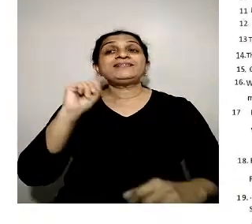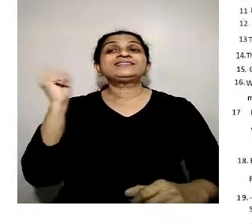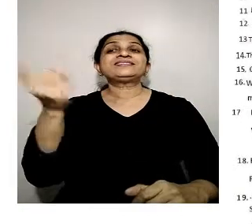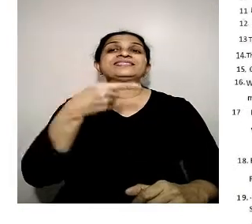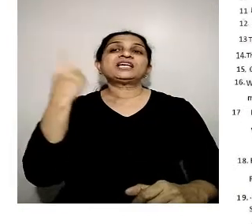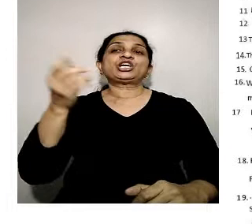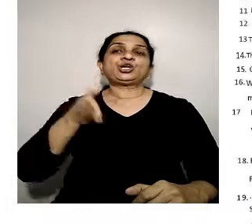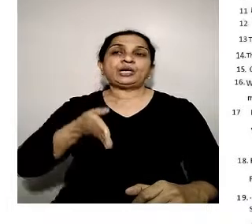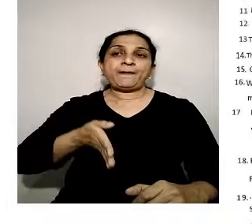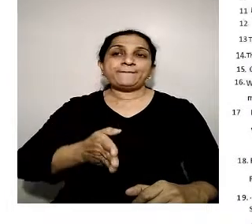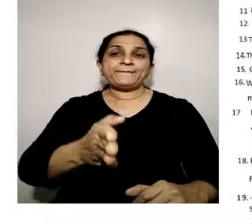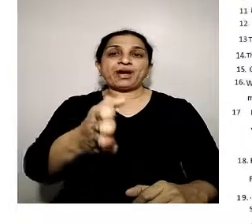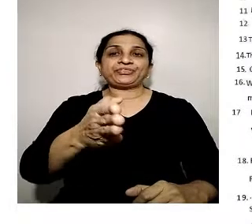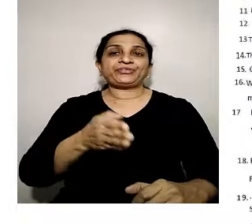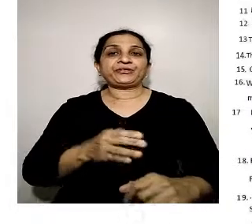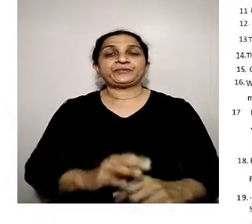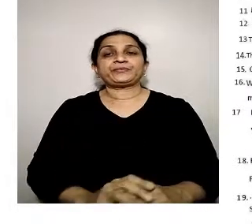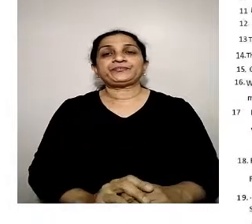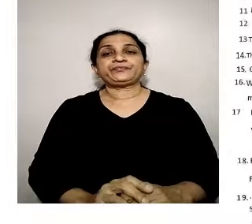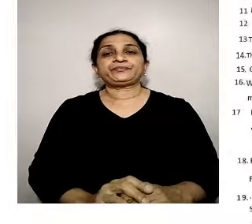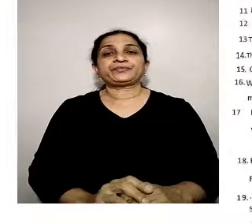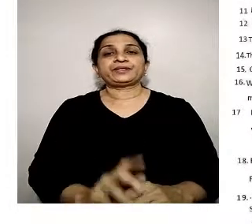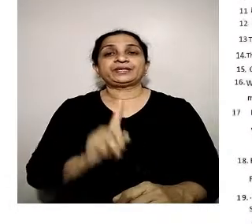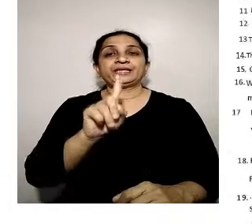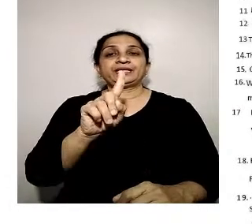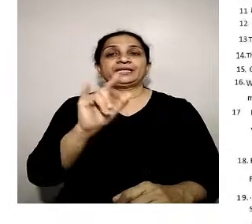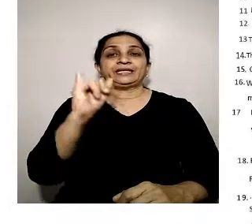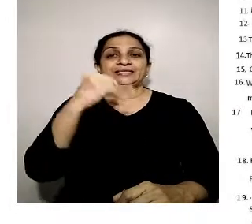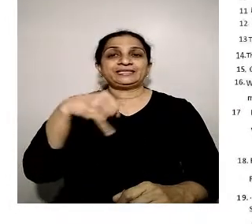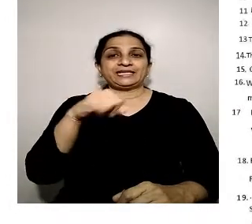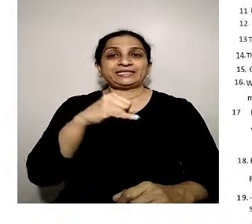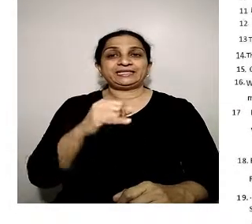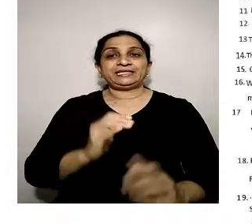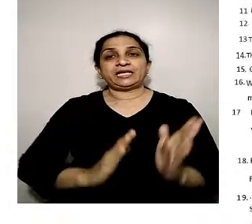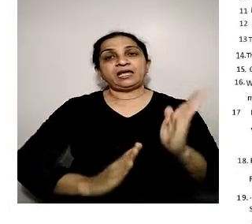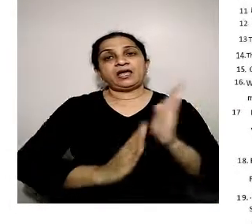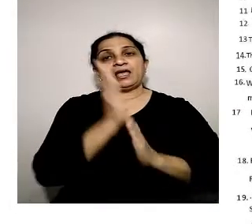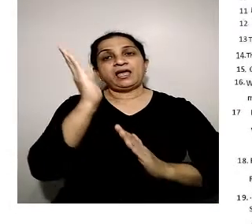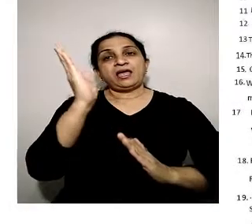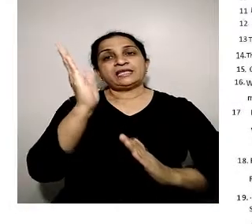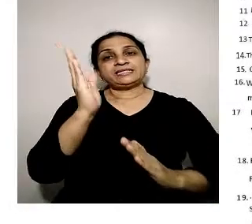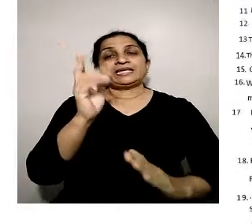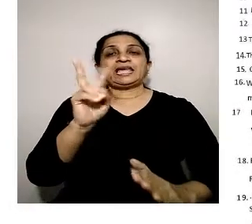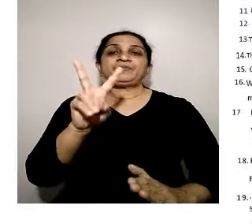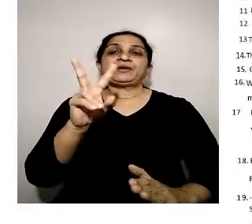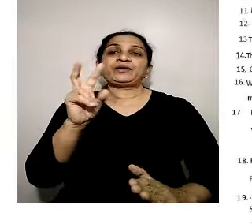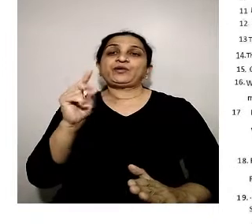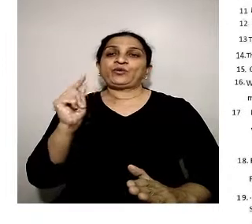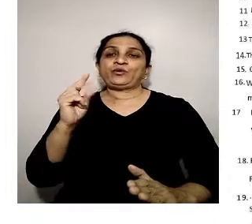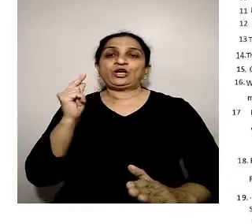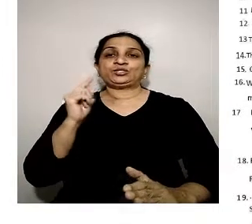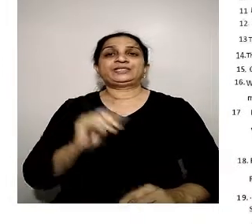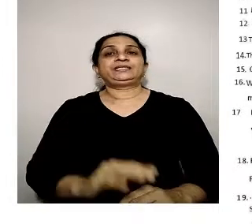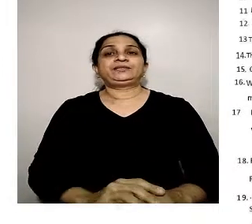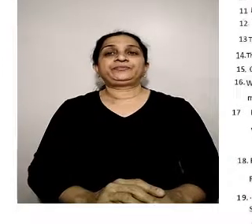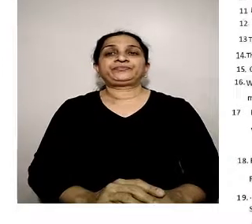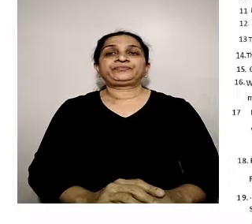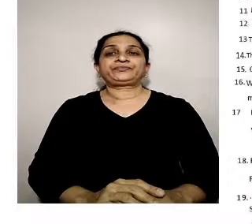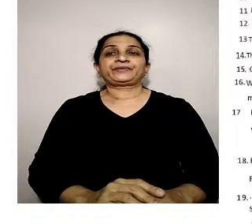a circular path. Sixteen. What is escape